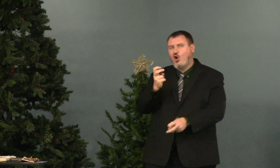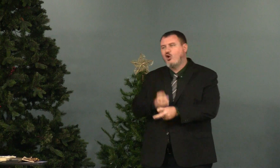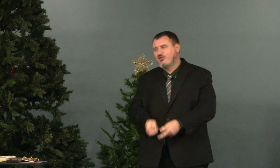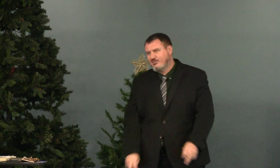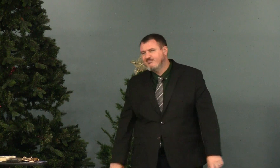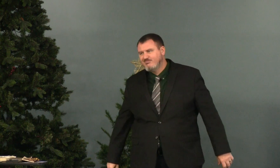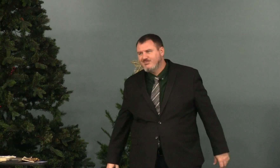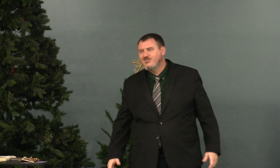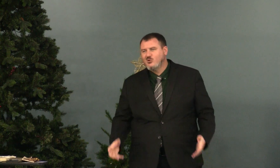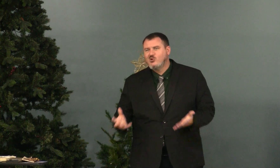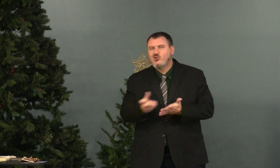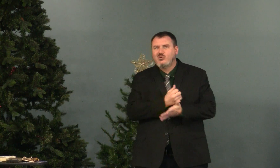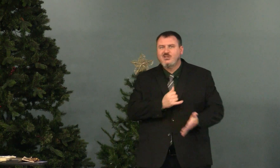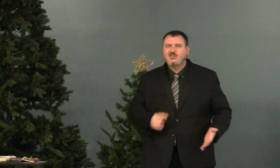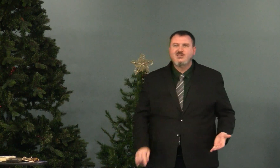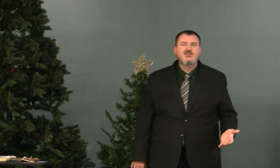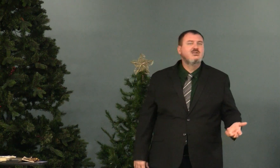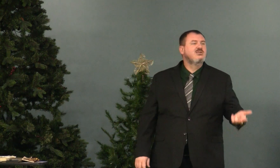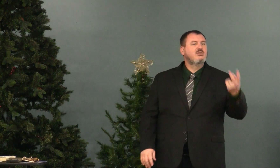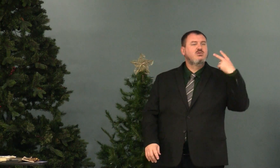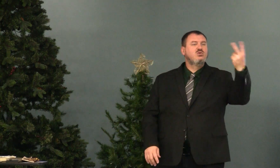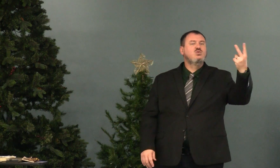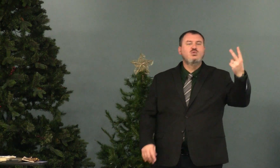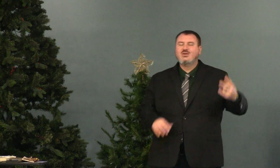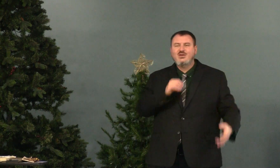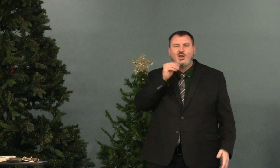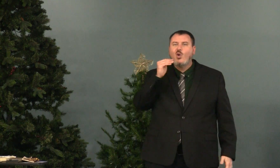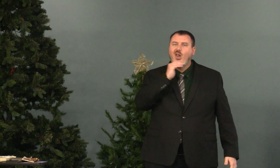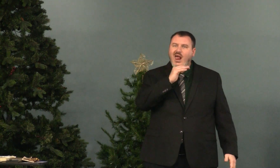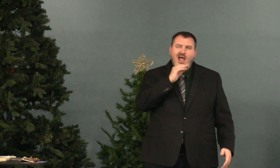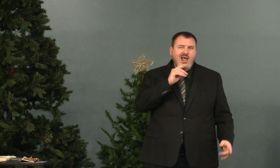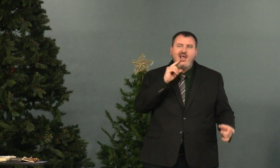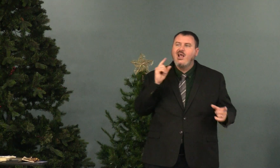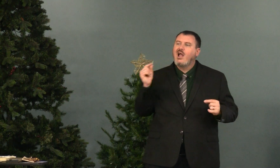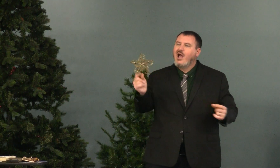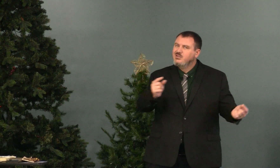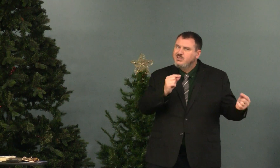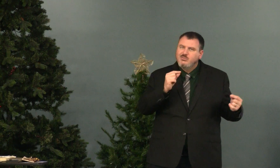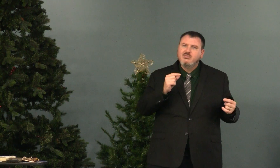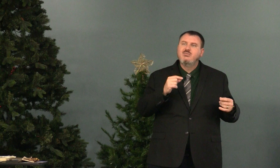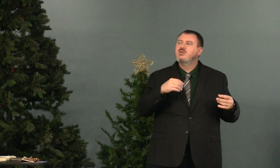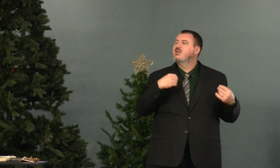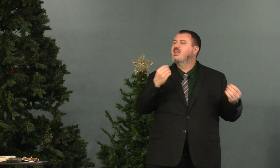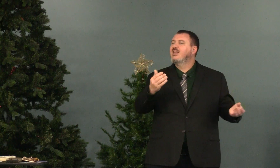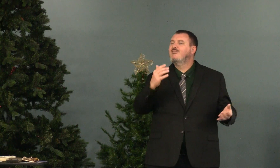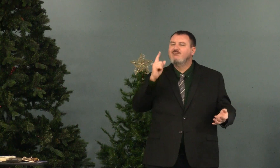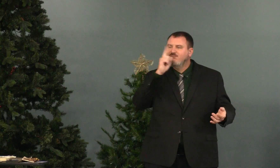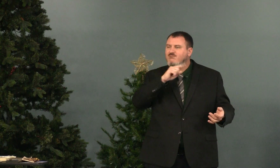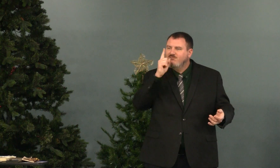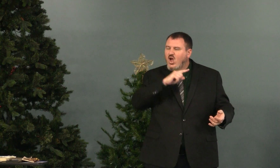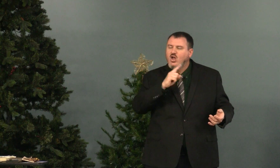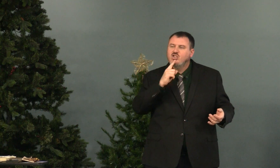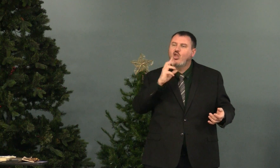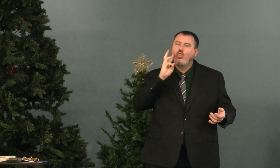Instead of stealing, work hard. Secondly, don't lie or gossip or give false